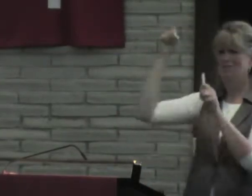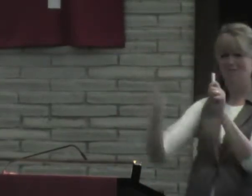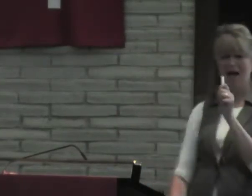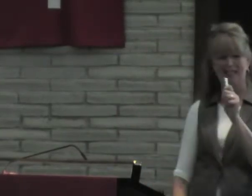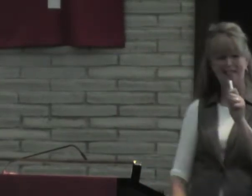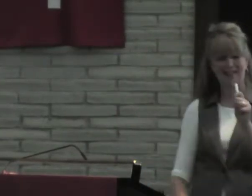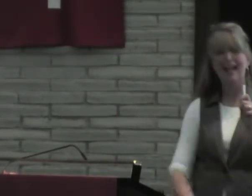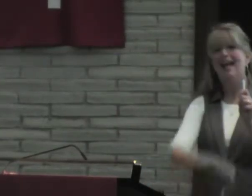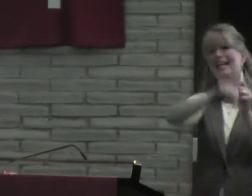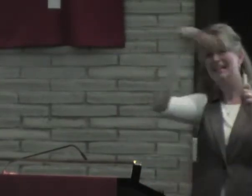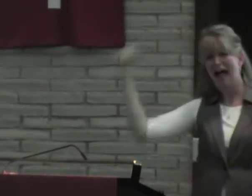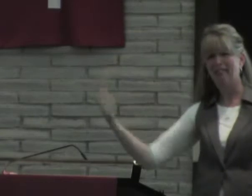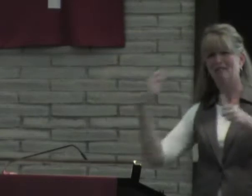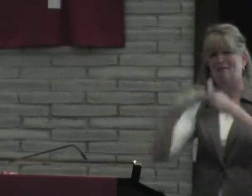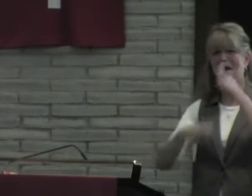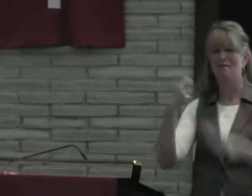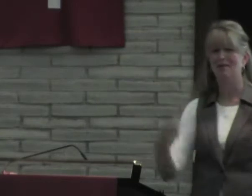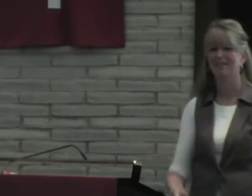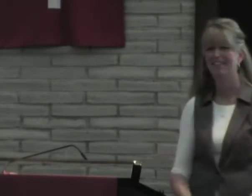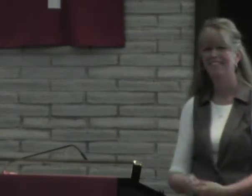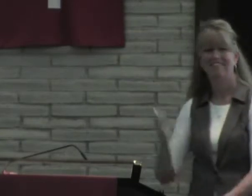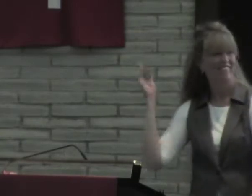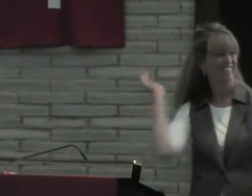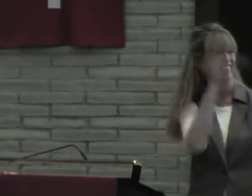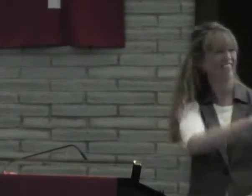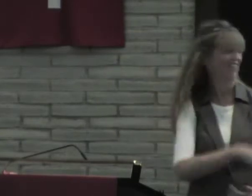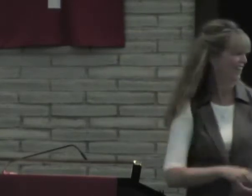Today this must not work. It's another problem.